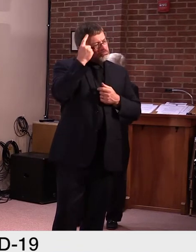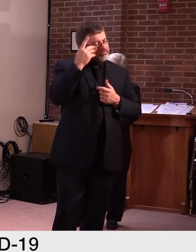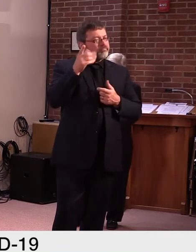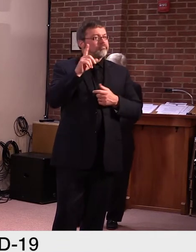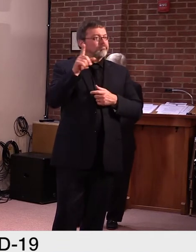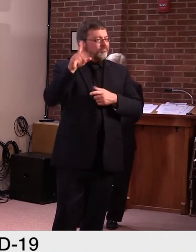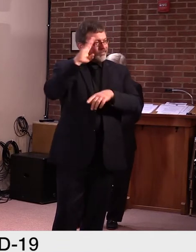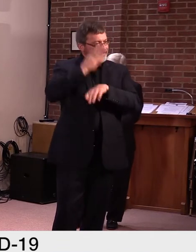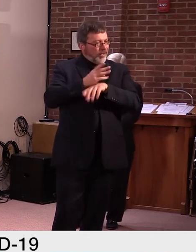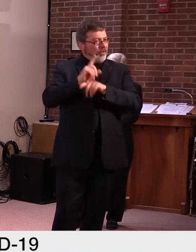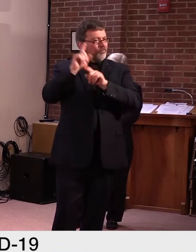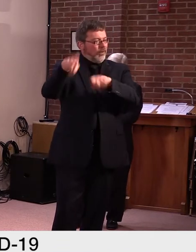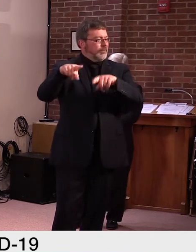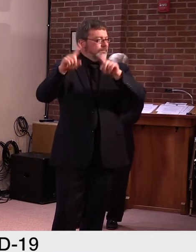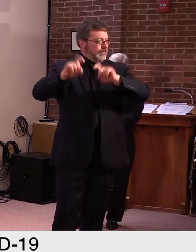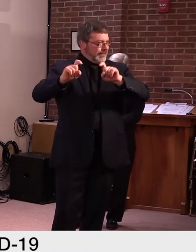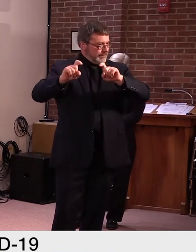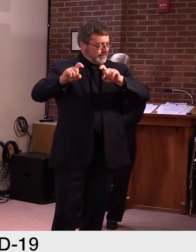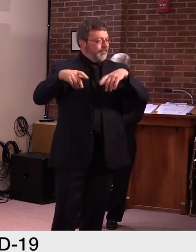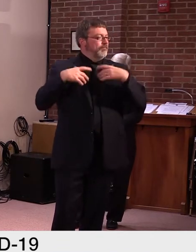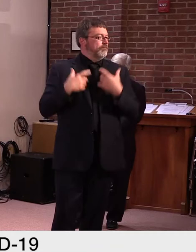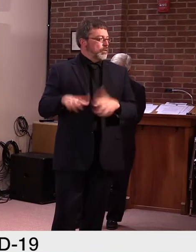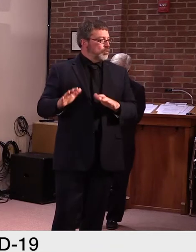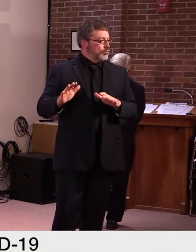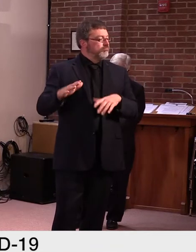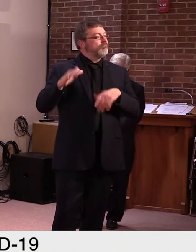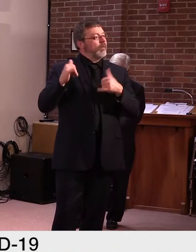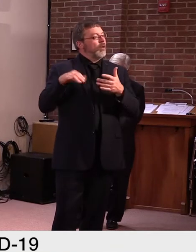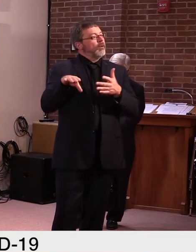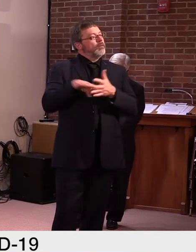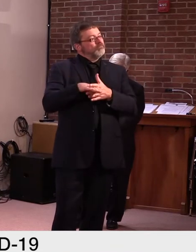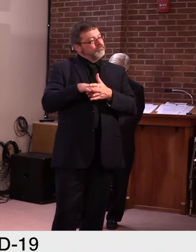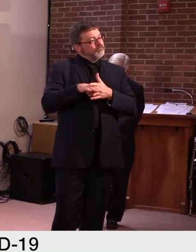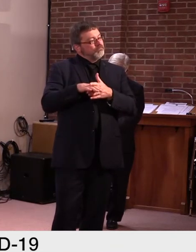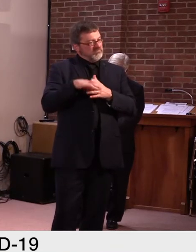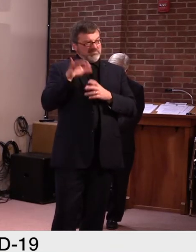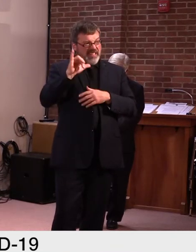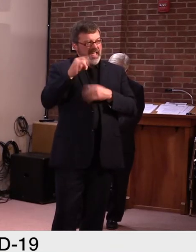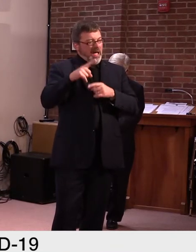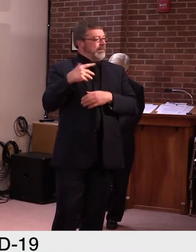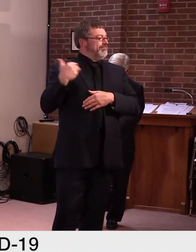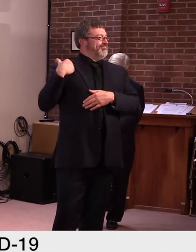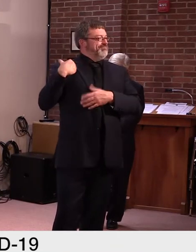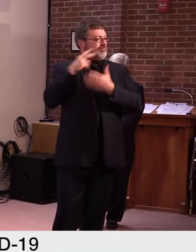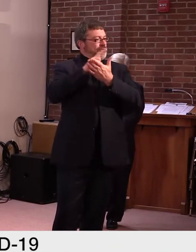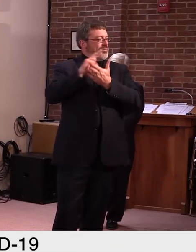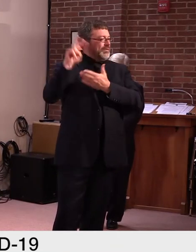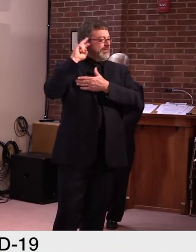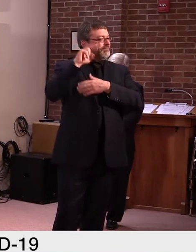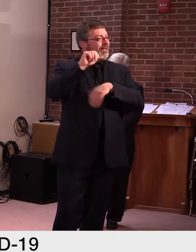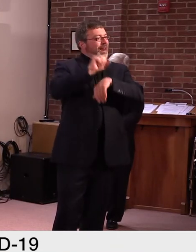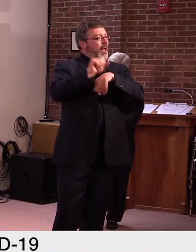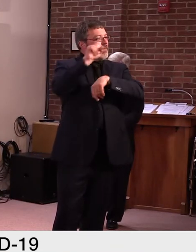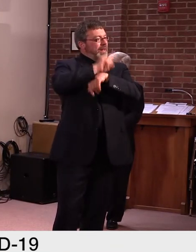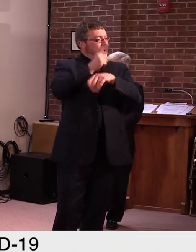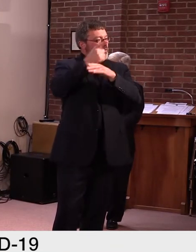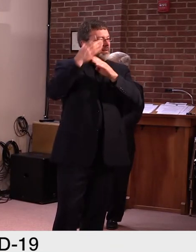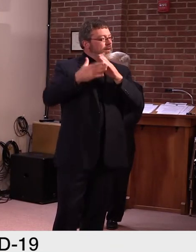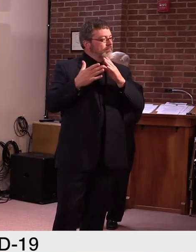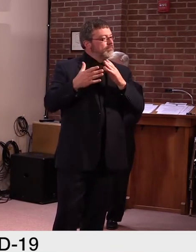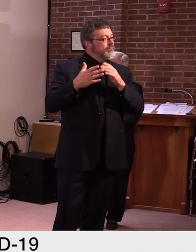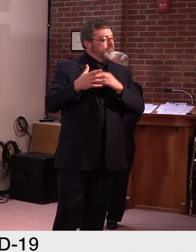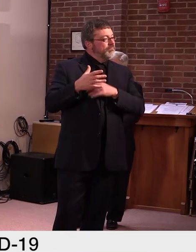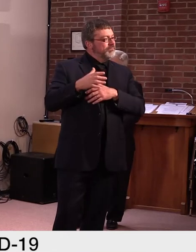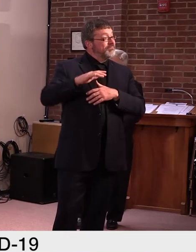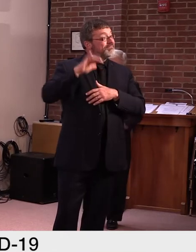this was over Labor Day weekend, but it took, um, I think five or six days for the test